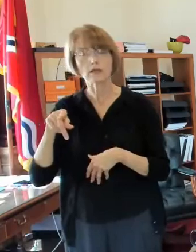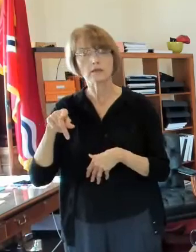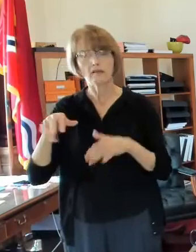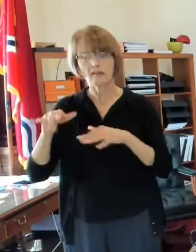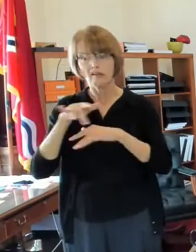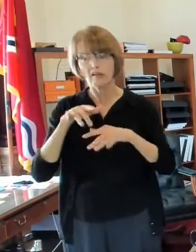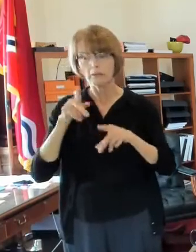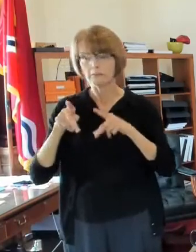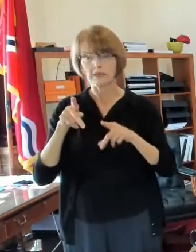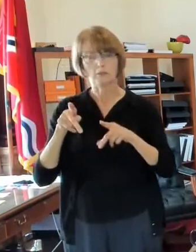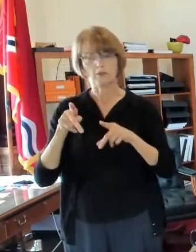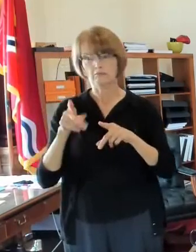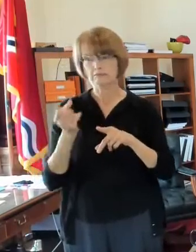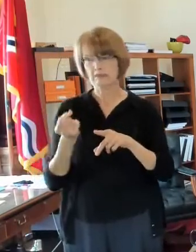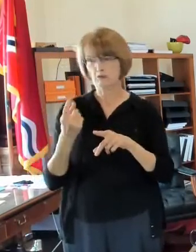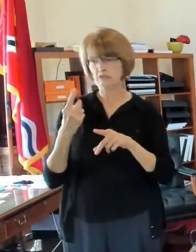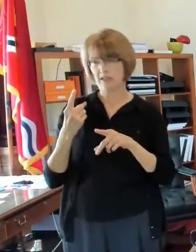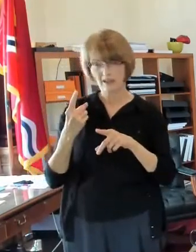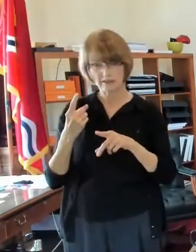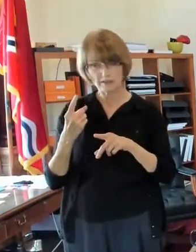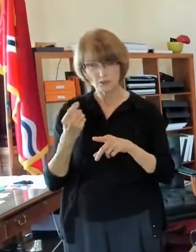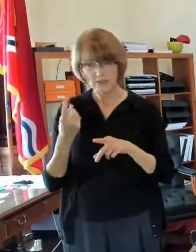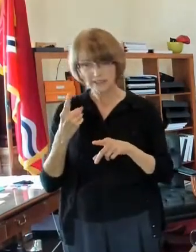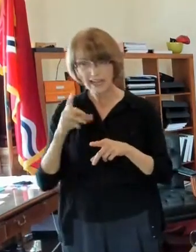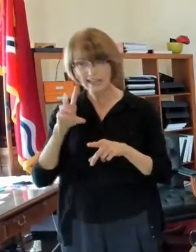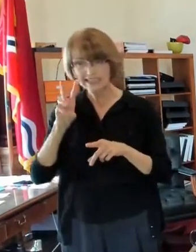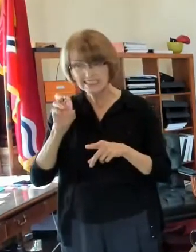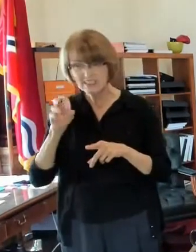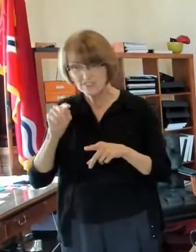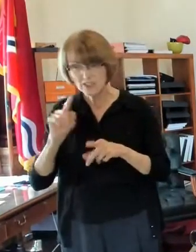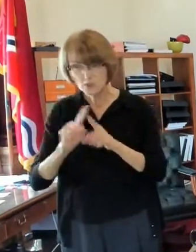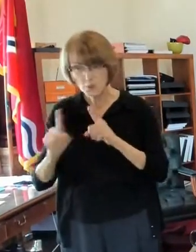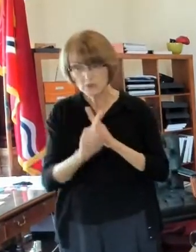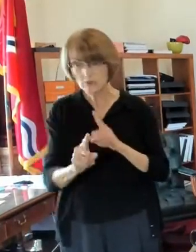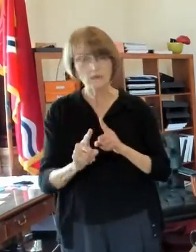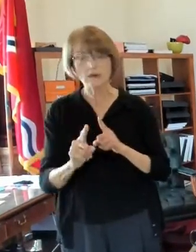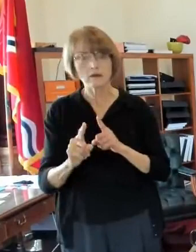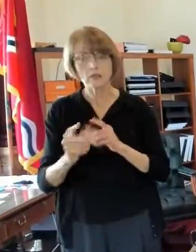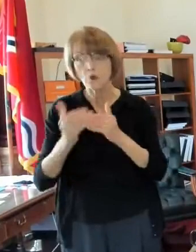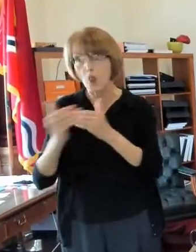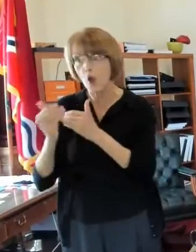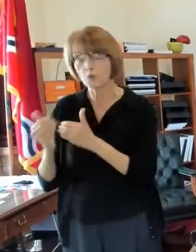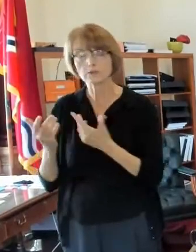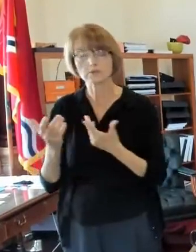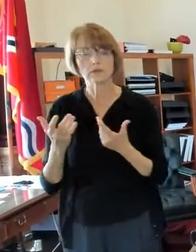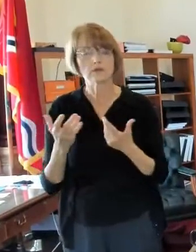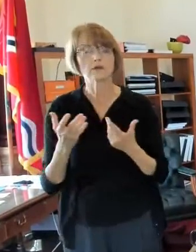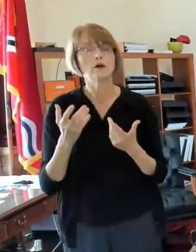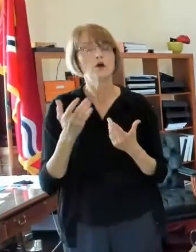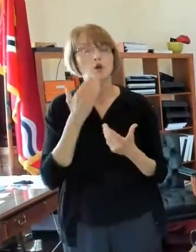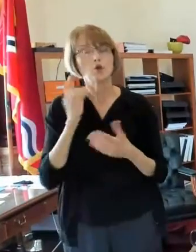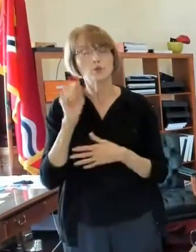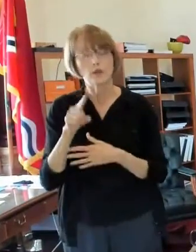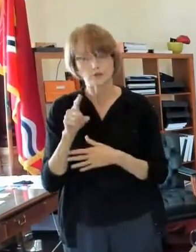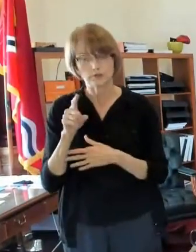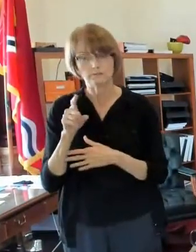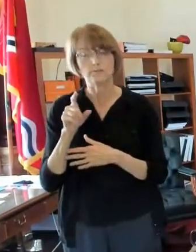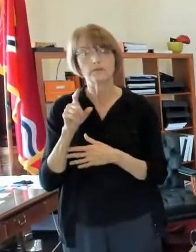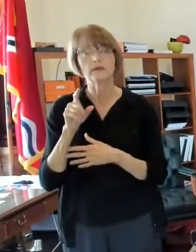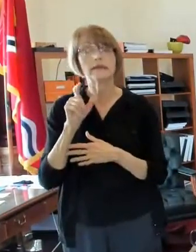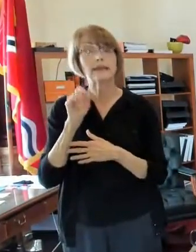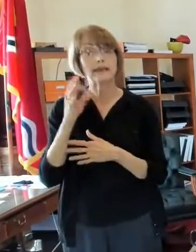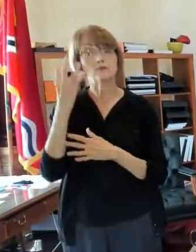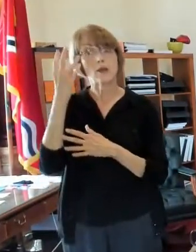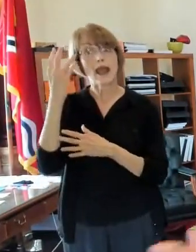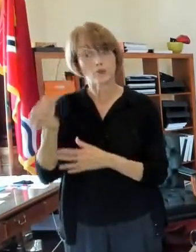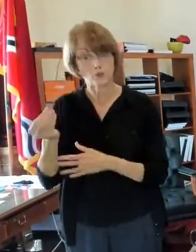well it's kind of two different questions toby so masks are required outdoors if